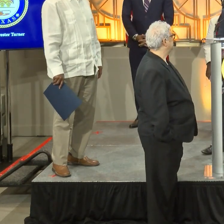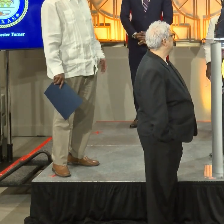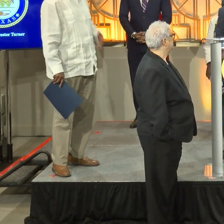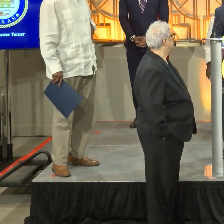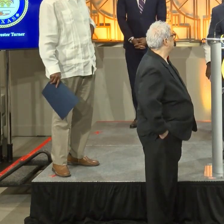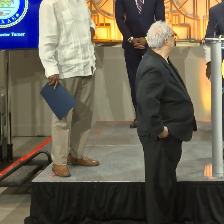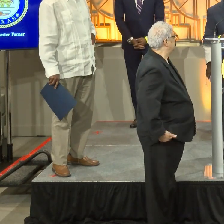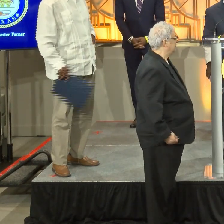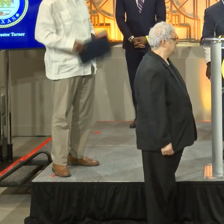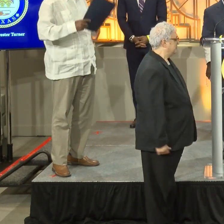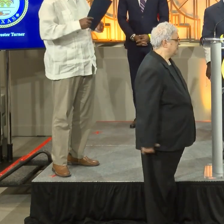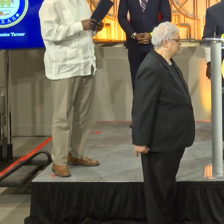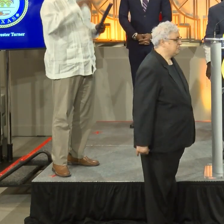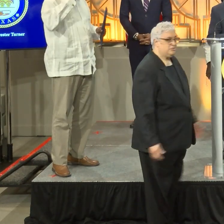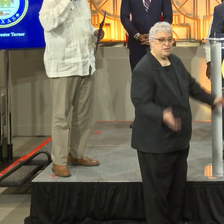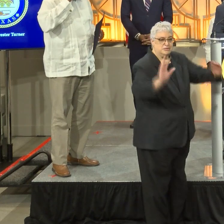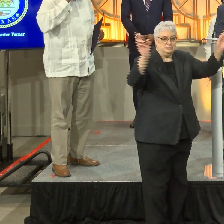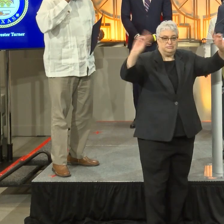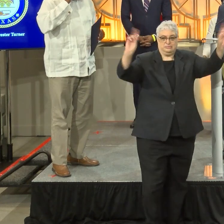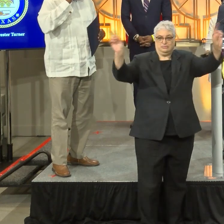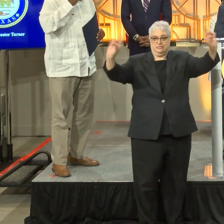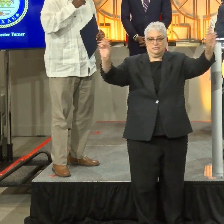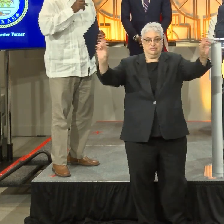Good. All right, let's get started.